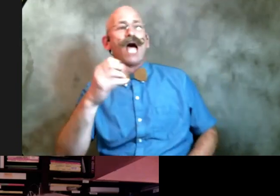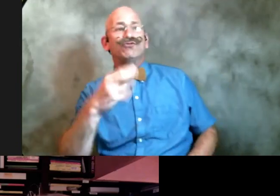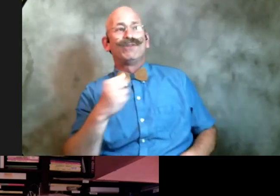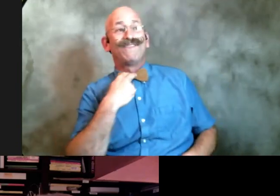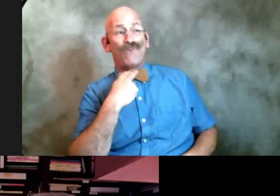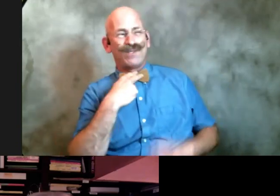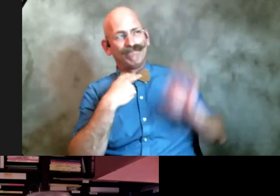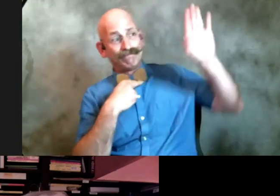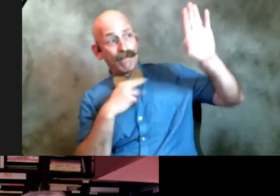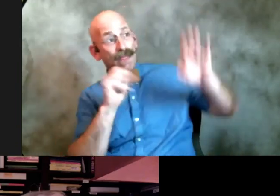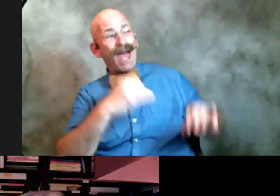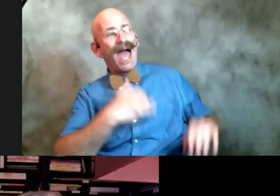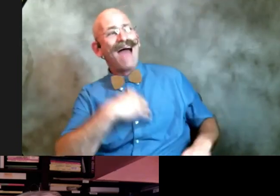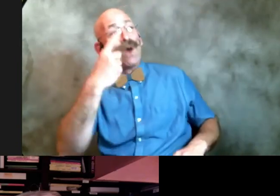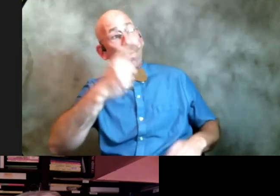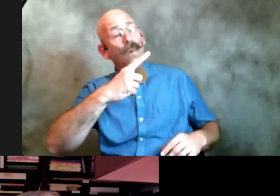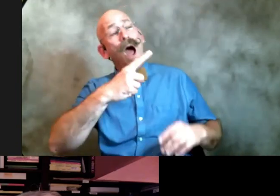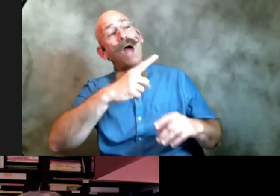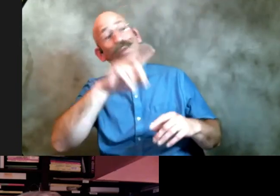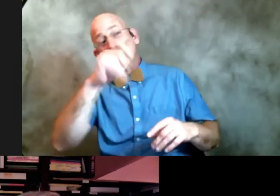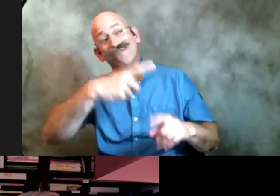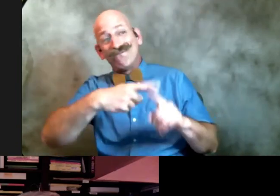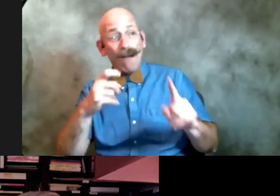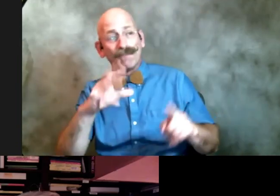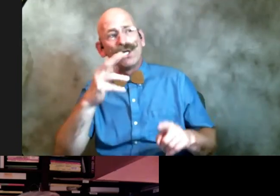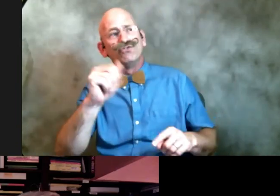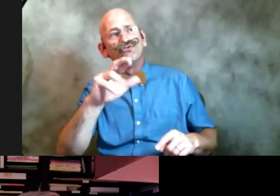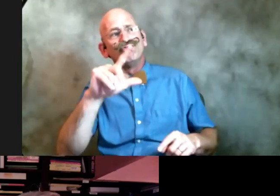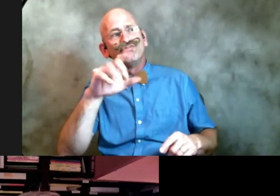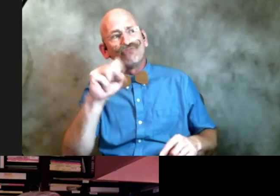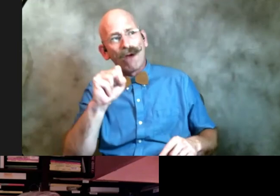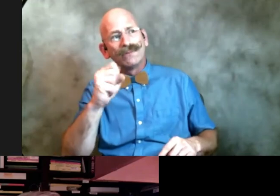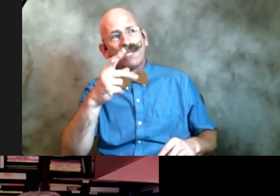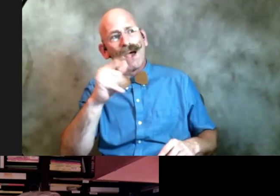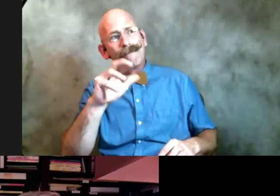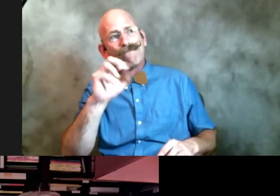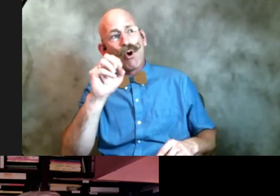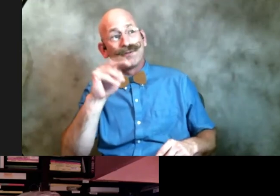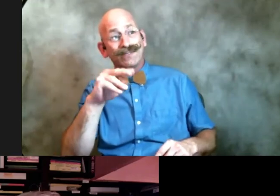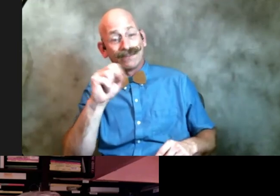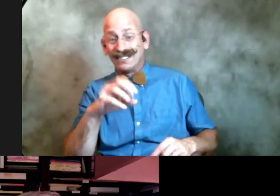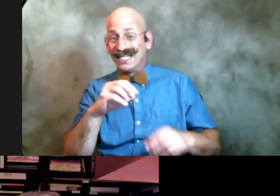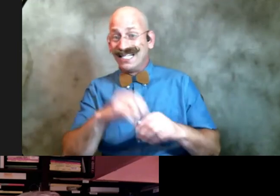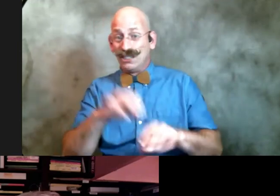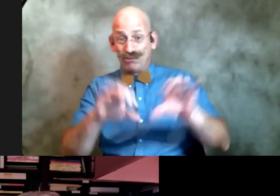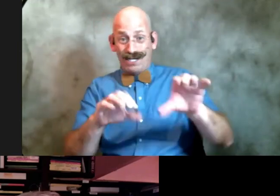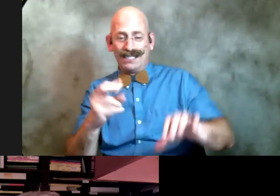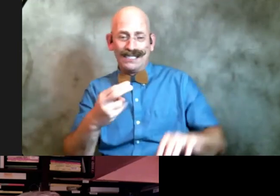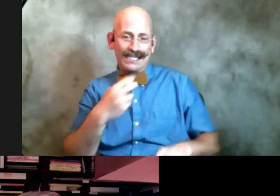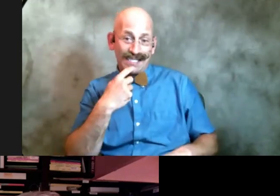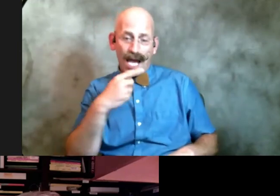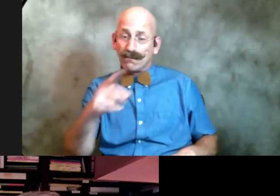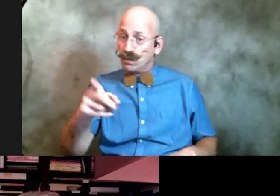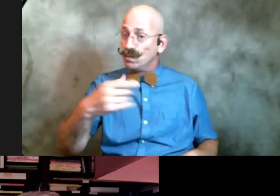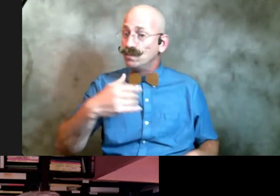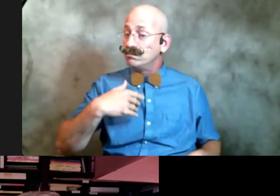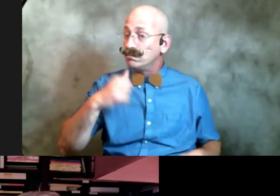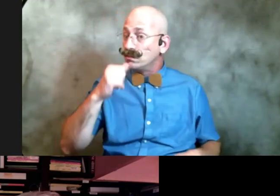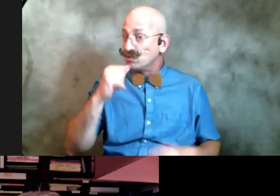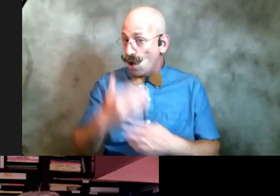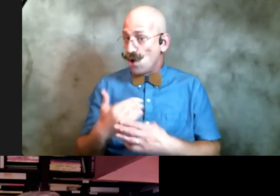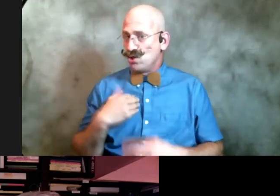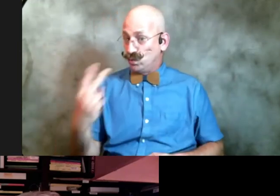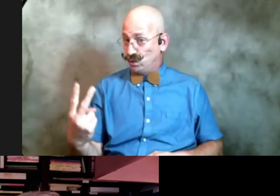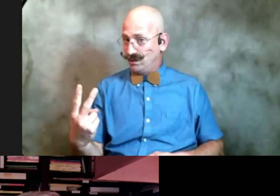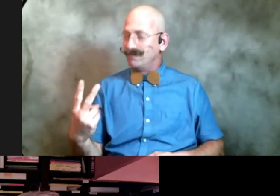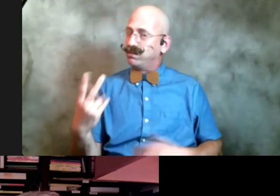question from um our friend charles um parsons um he did say in the chat aside from being a lawyer i understand you have two daughters they're fairly